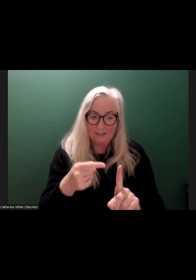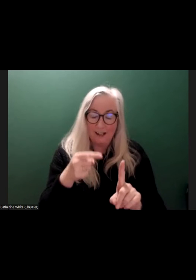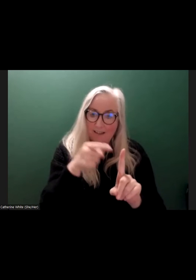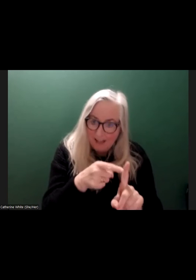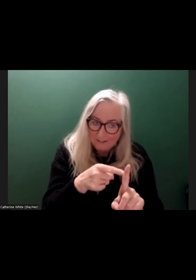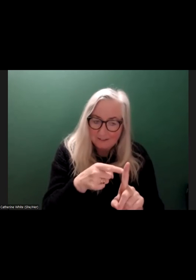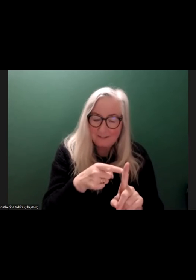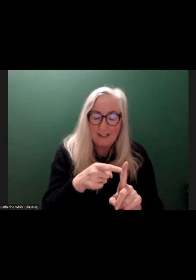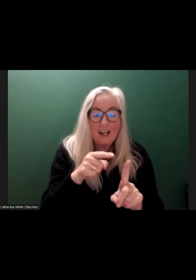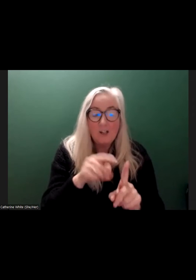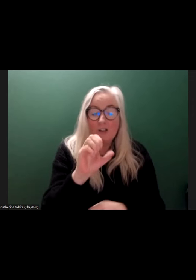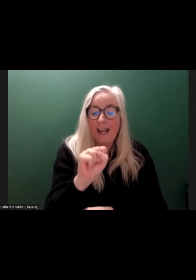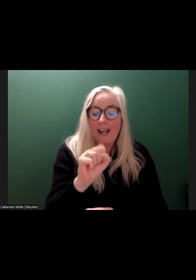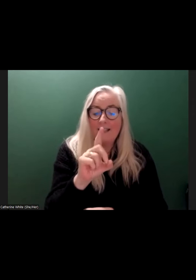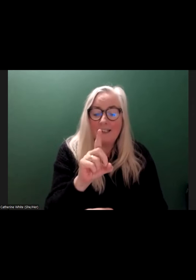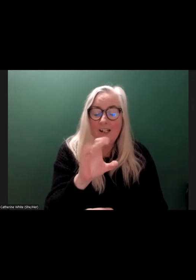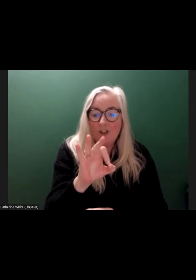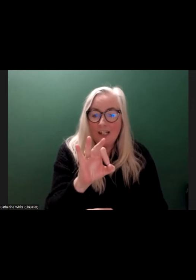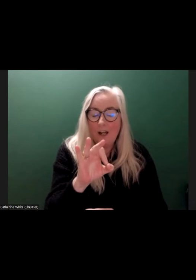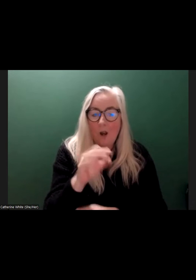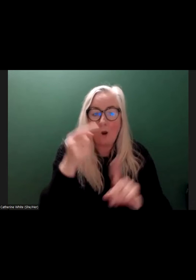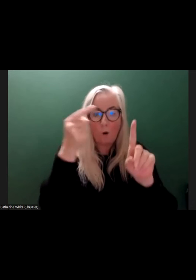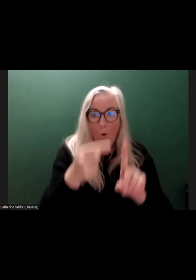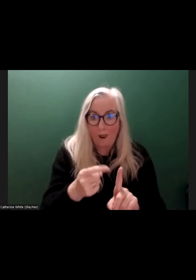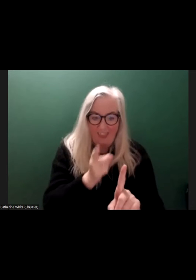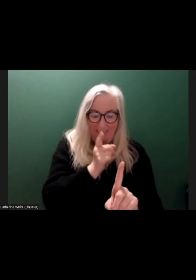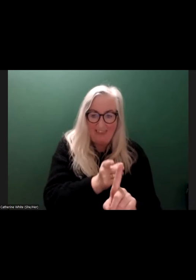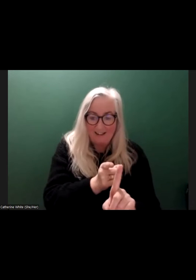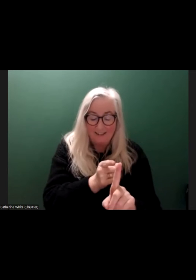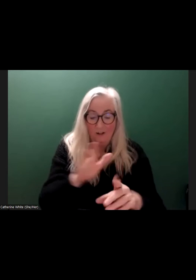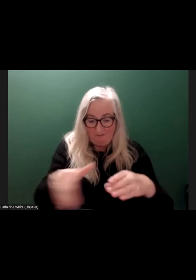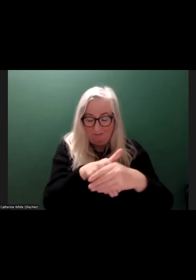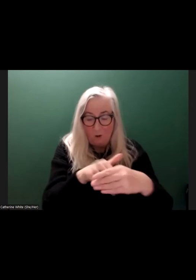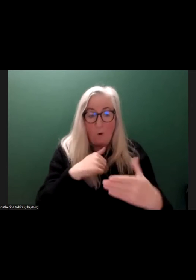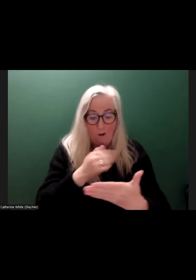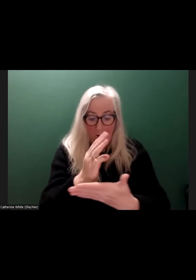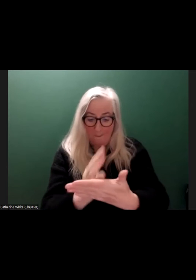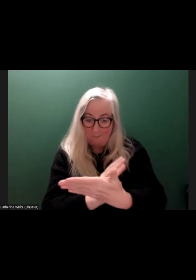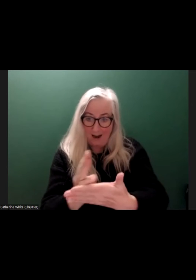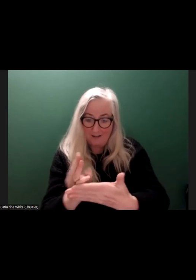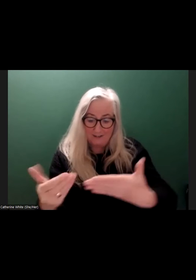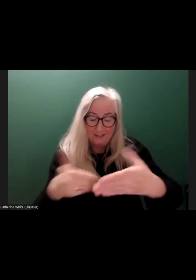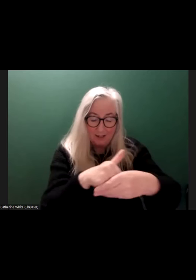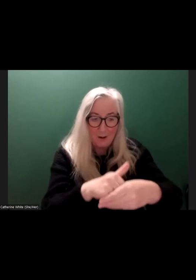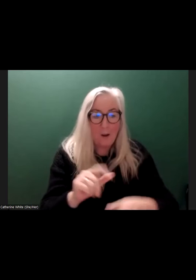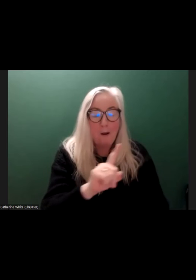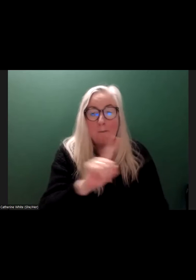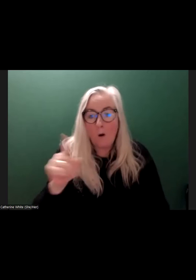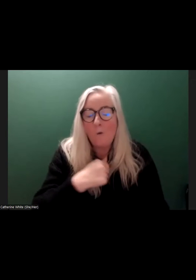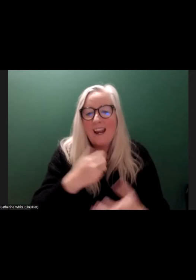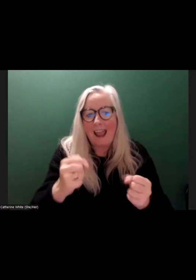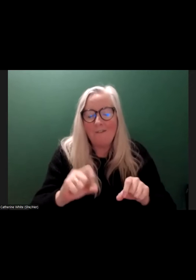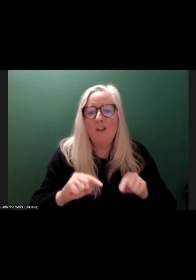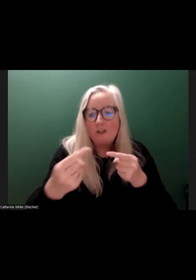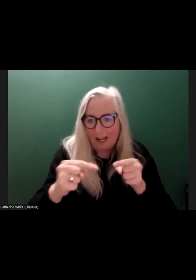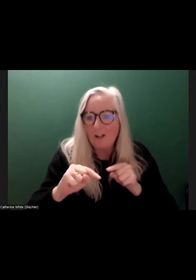And the Sustainable Development Goals sees humanity as a whole. And that's what disabled people are. They're part of humanity. But we have challenges to our